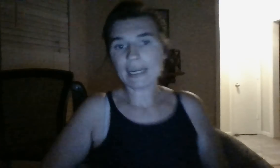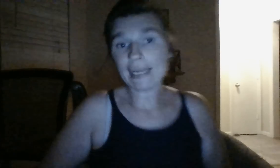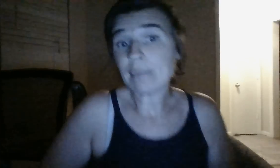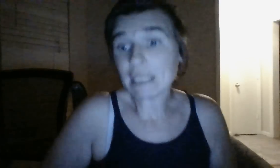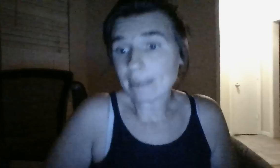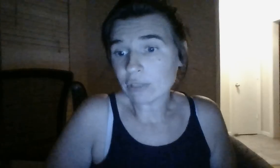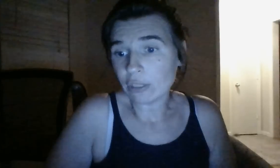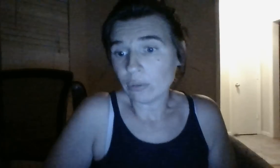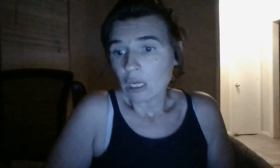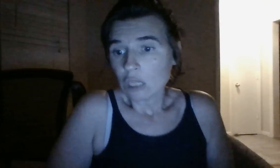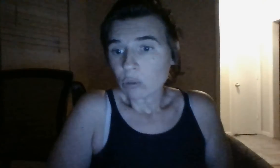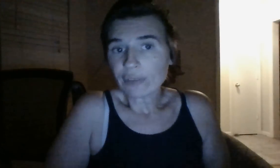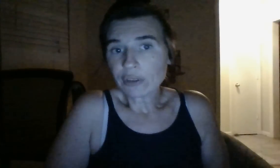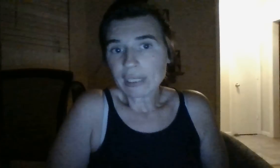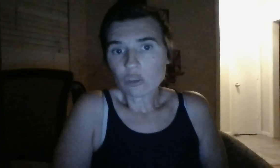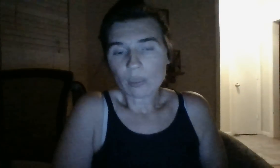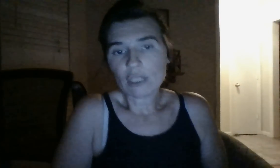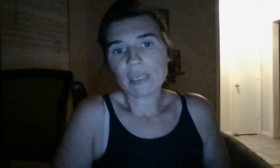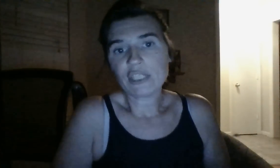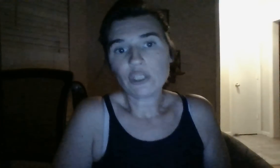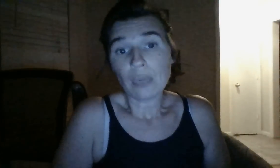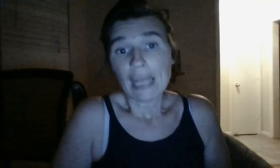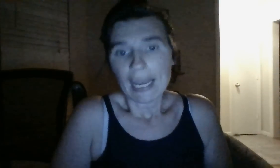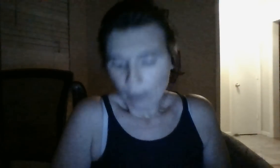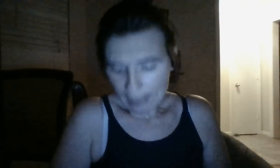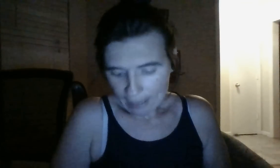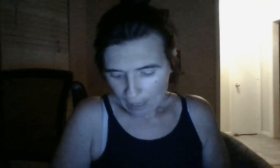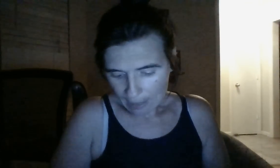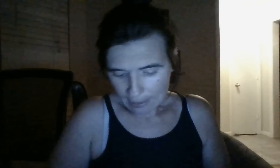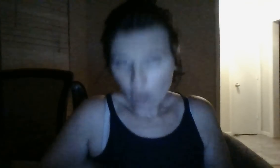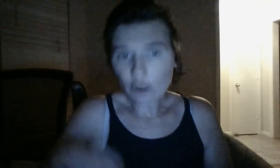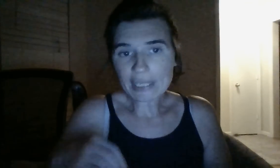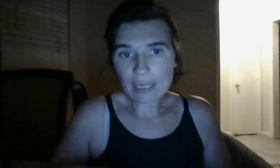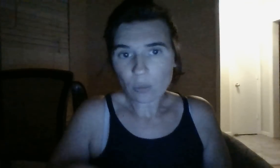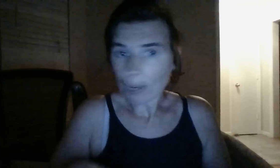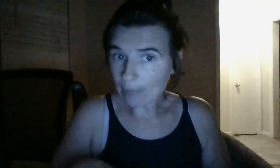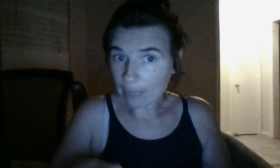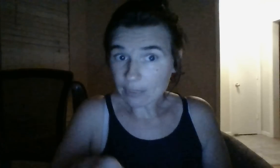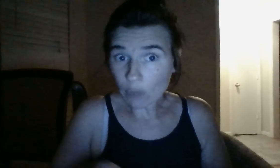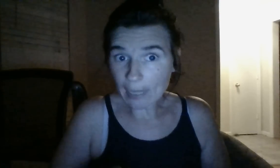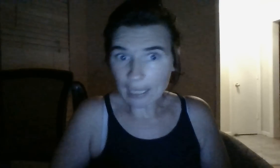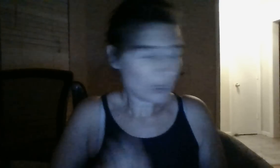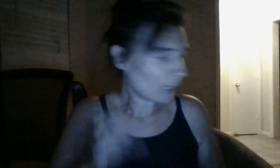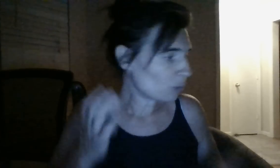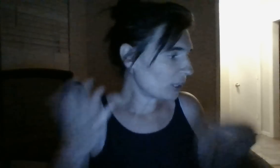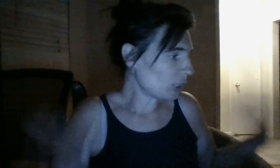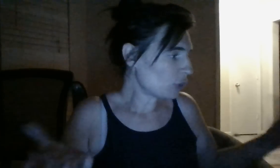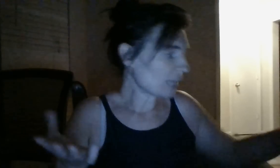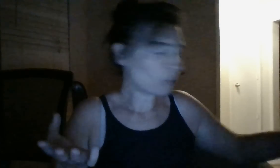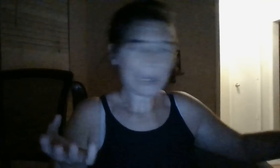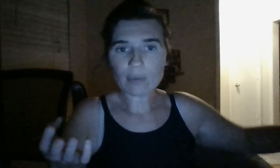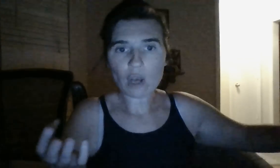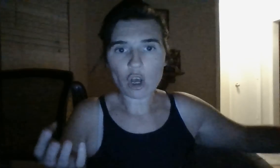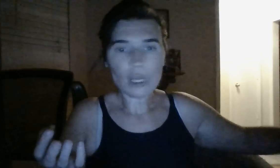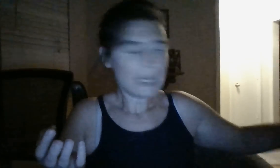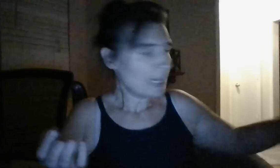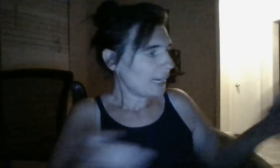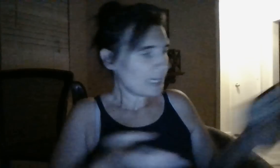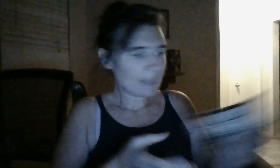hasn't got it yet. But, he's about to. 12, 13, and 20, 22. And, when he does. I heard it's going to wake him up so big. Like, with a huge ass wake up call. He's